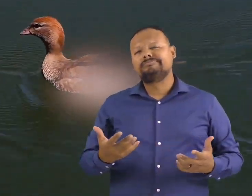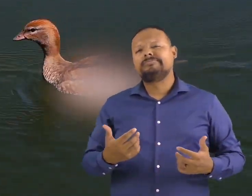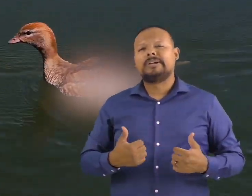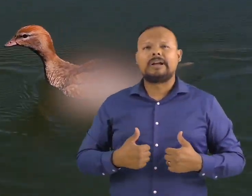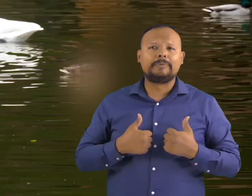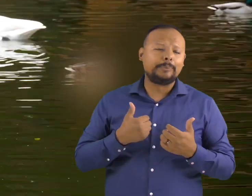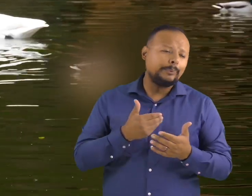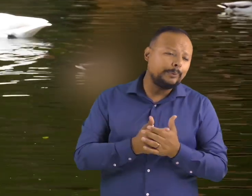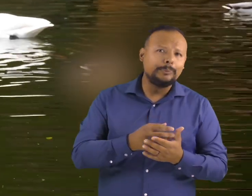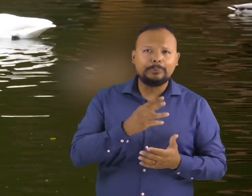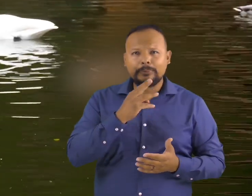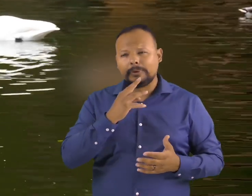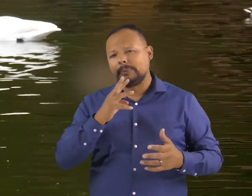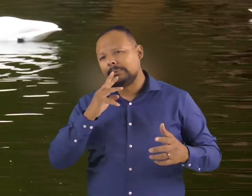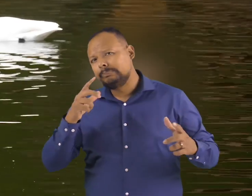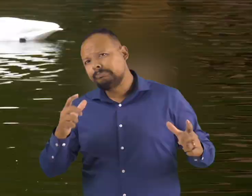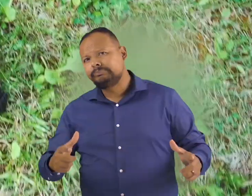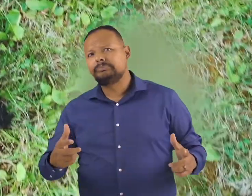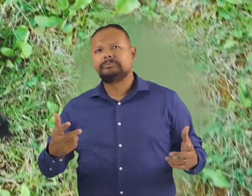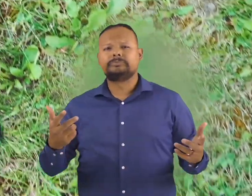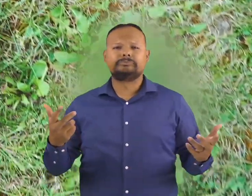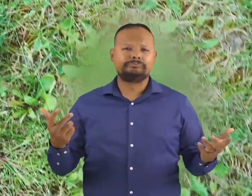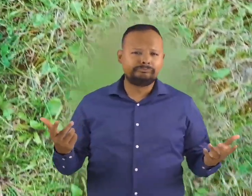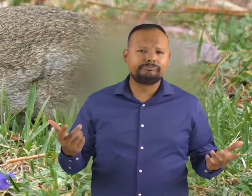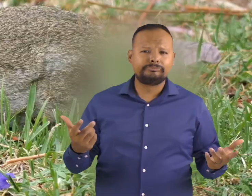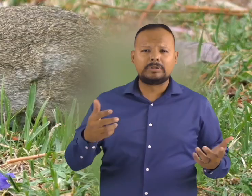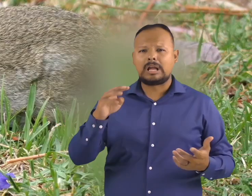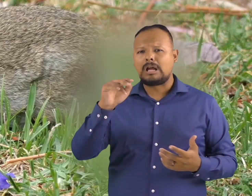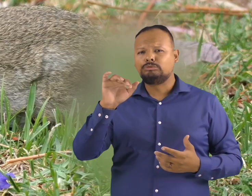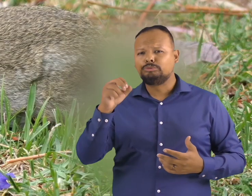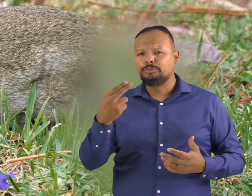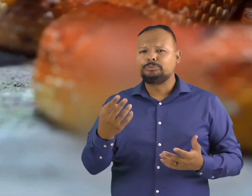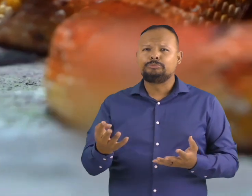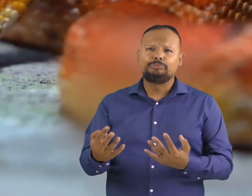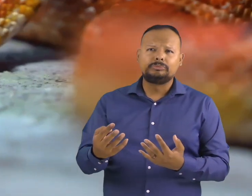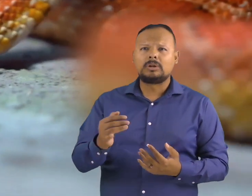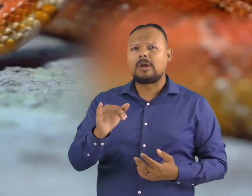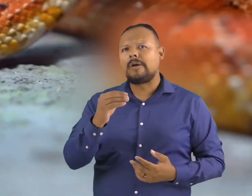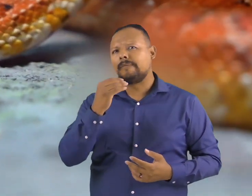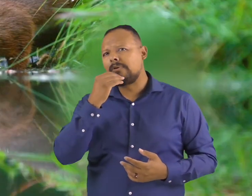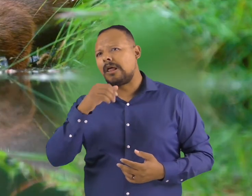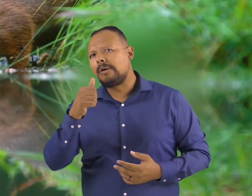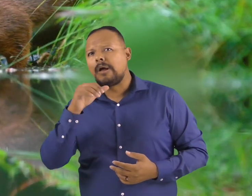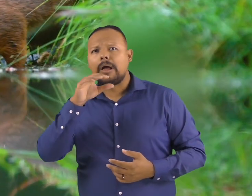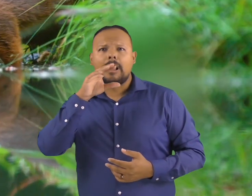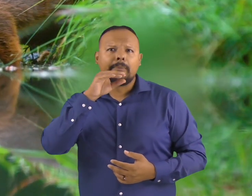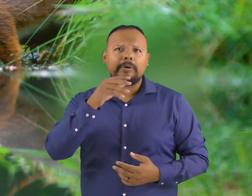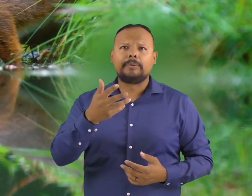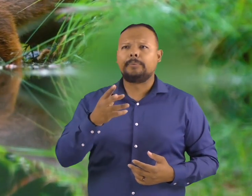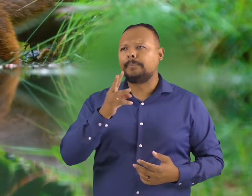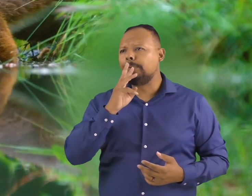ducks, waterfowl, turtles, rabbits, snakes, and other small animals.